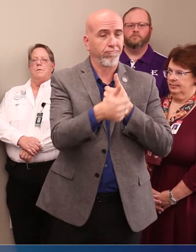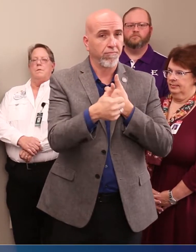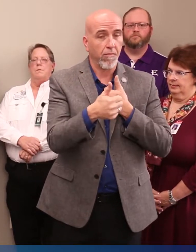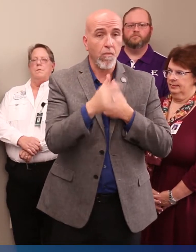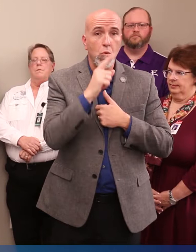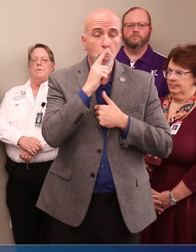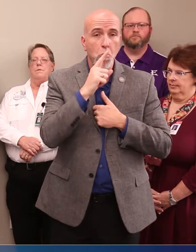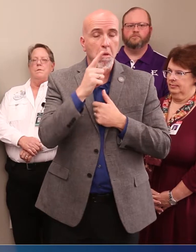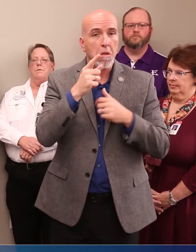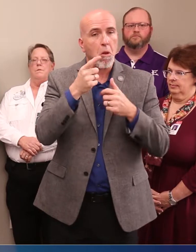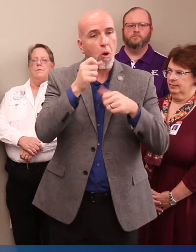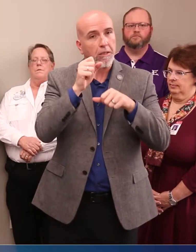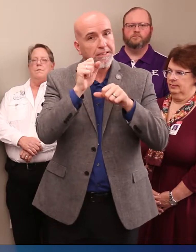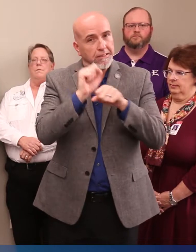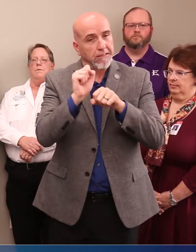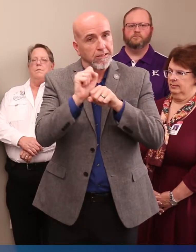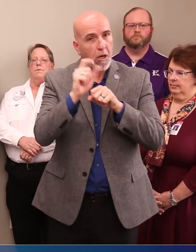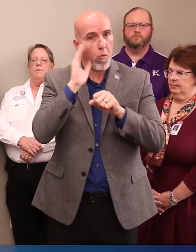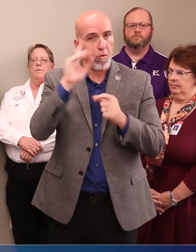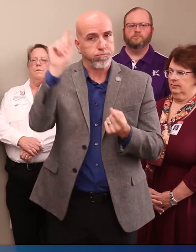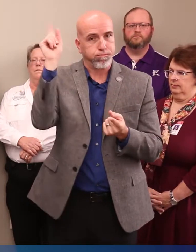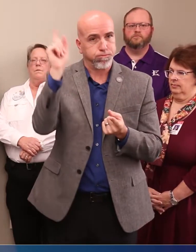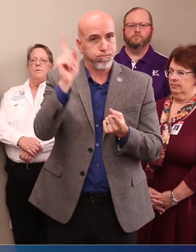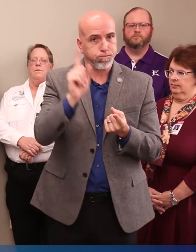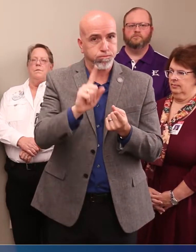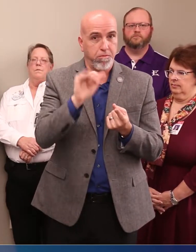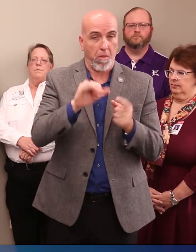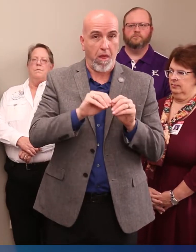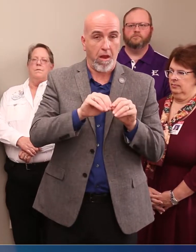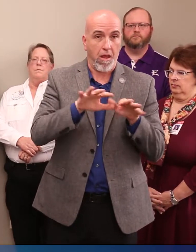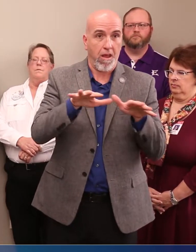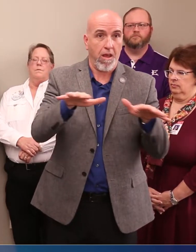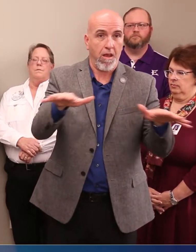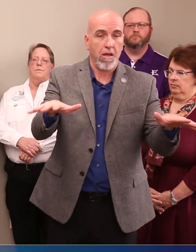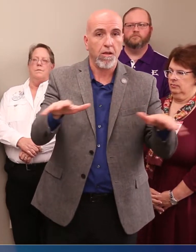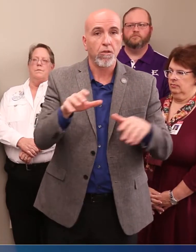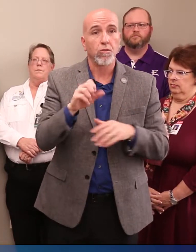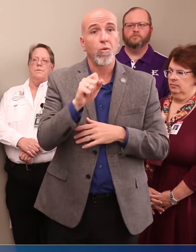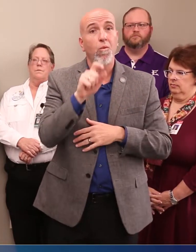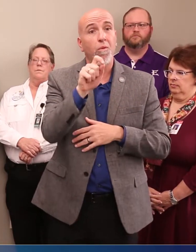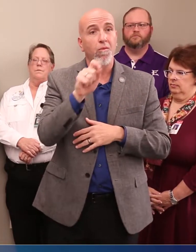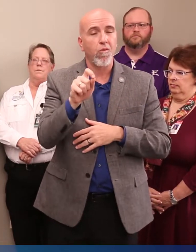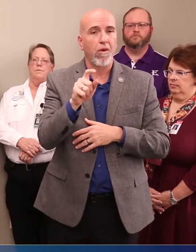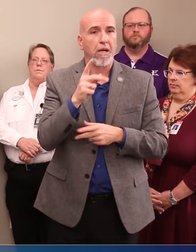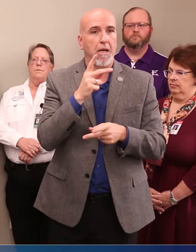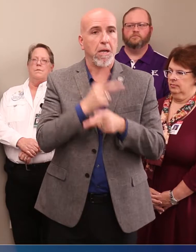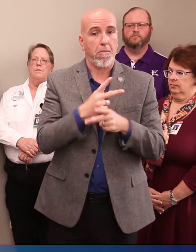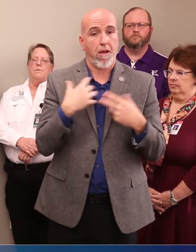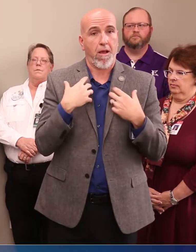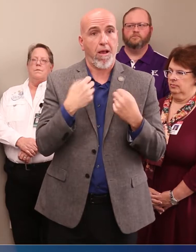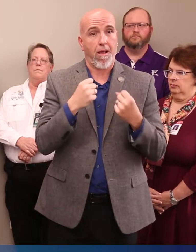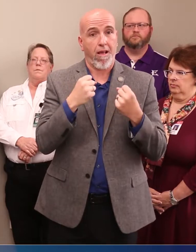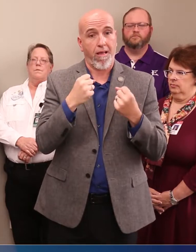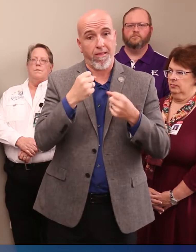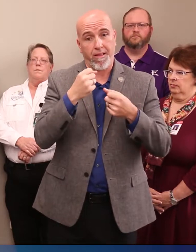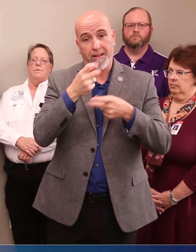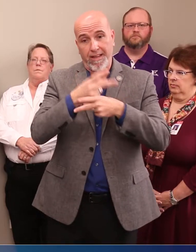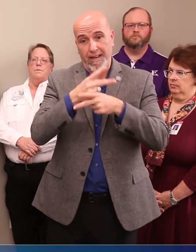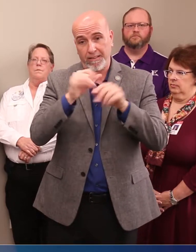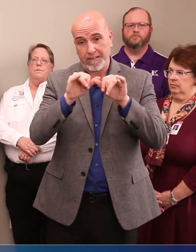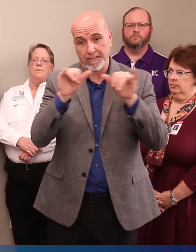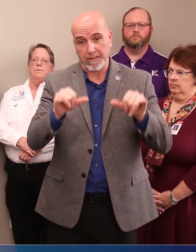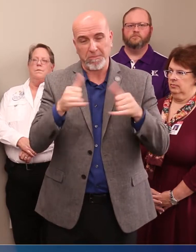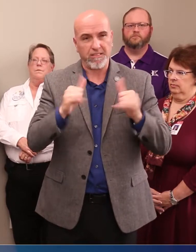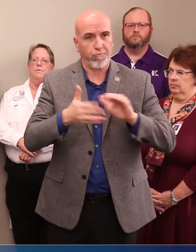worked to tamp down the height of the epidemic wave and therefore have kept health care systems functioning.